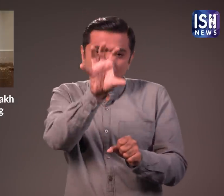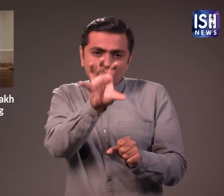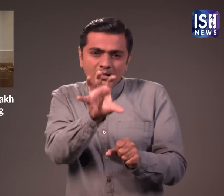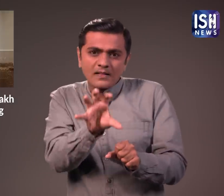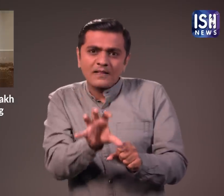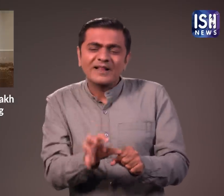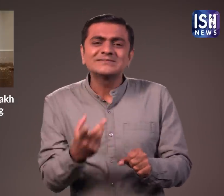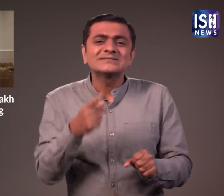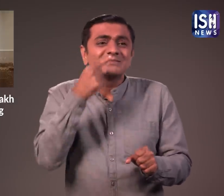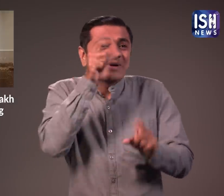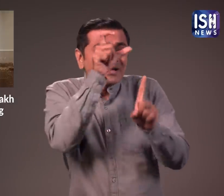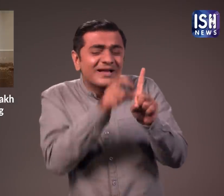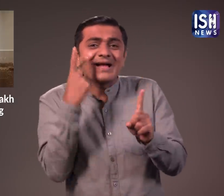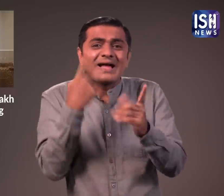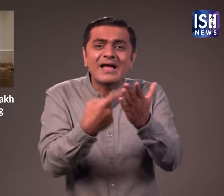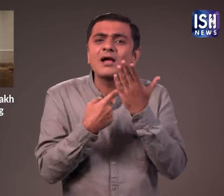be continued... ...